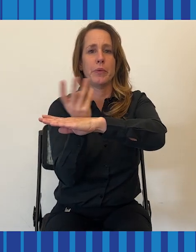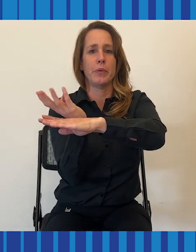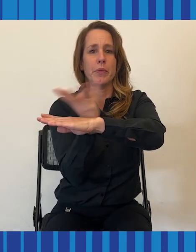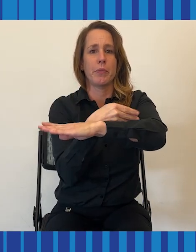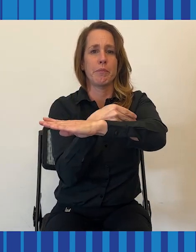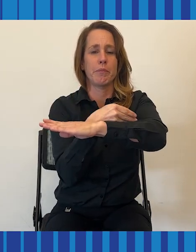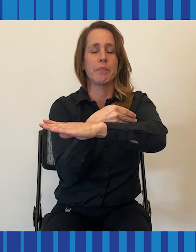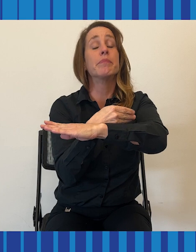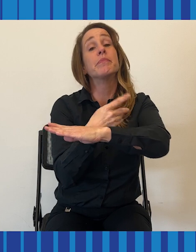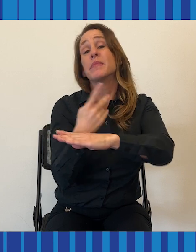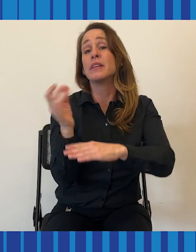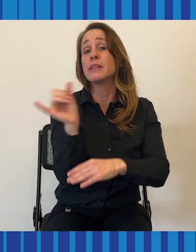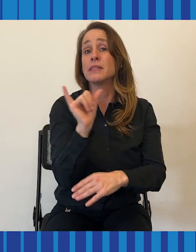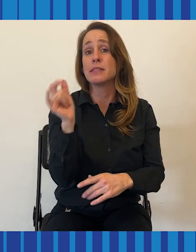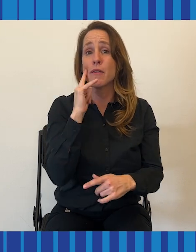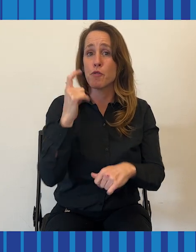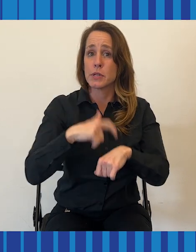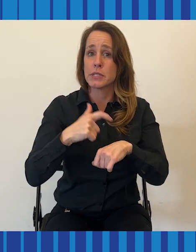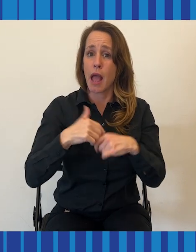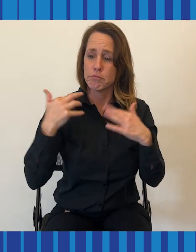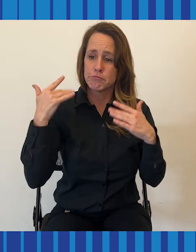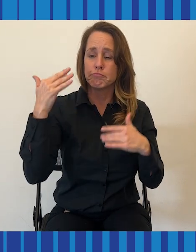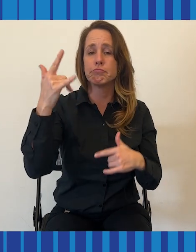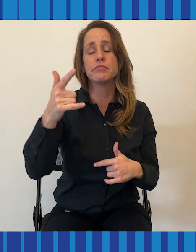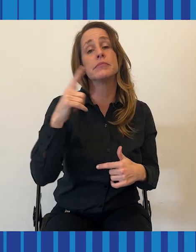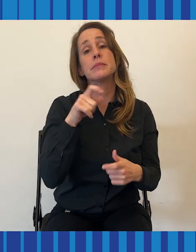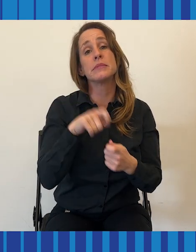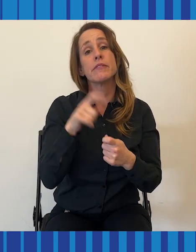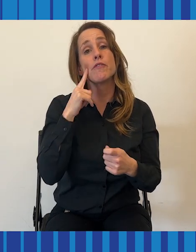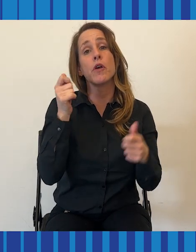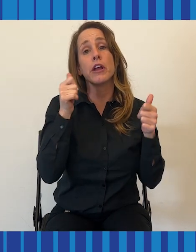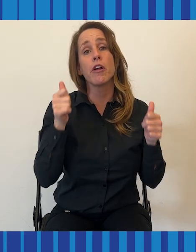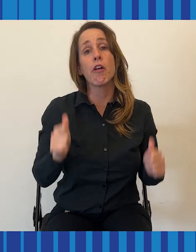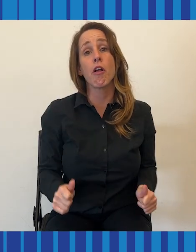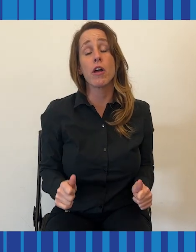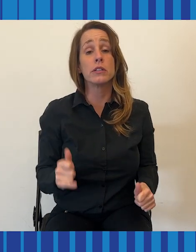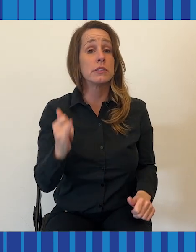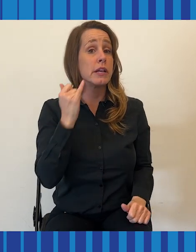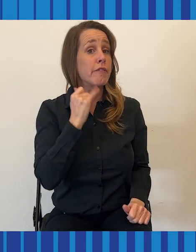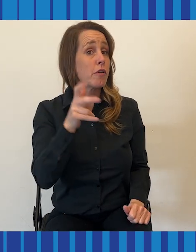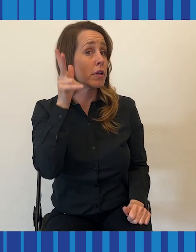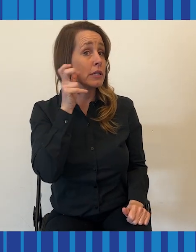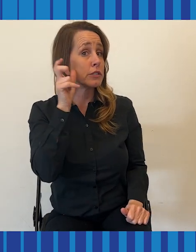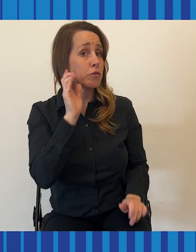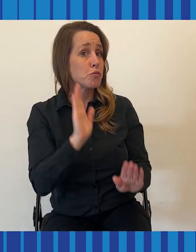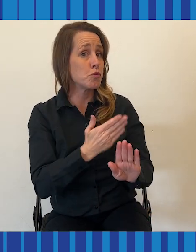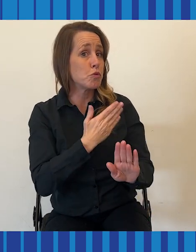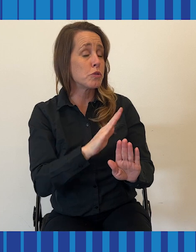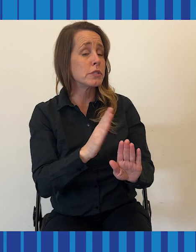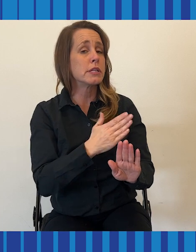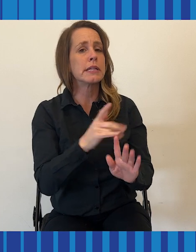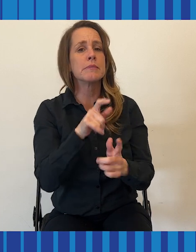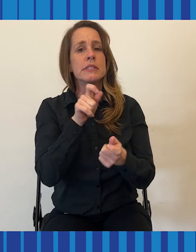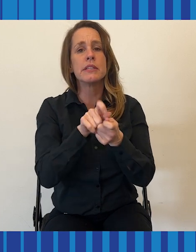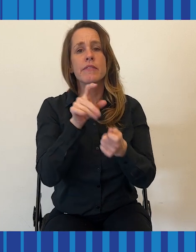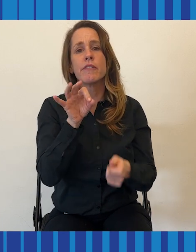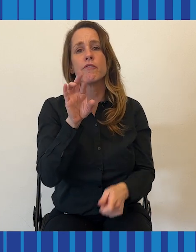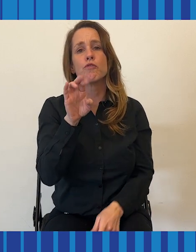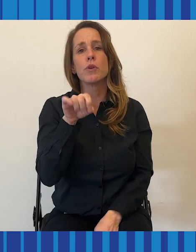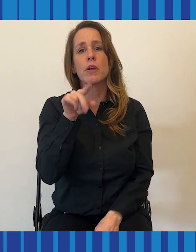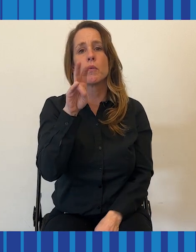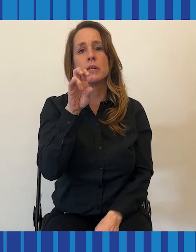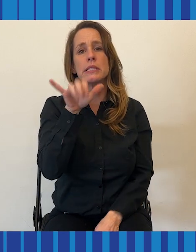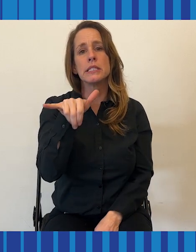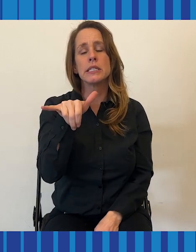noise, and that's a cause of hearing loss. And it'll be specific. So if you're listening to music, it's going to be the